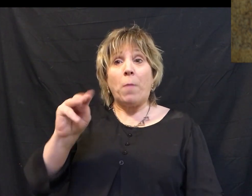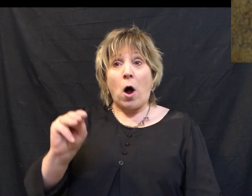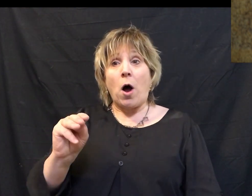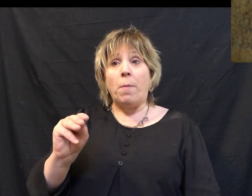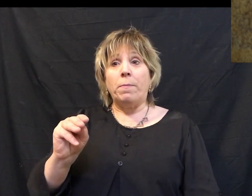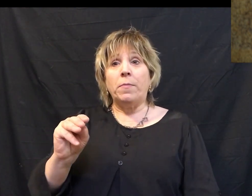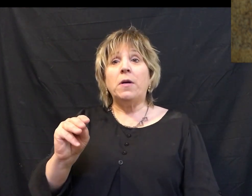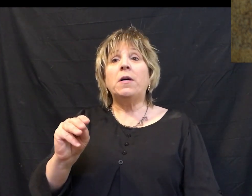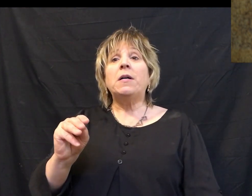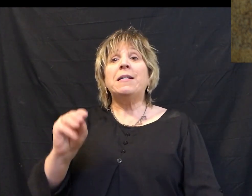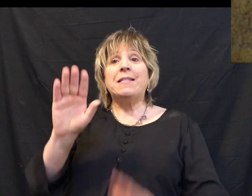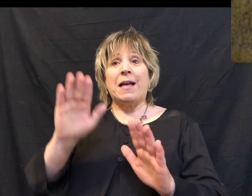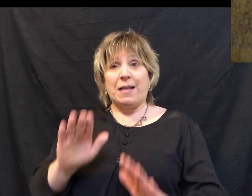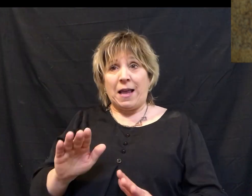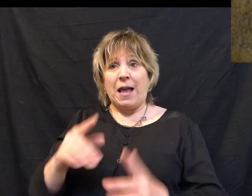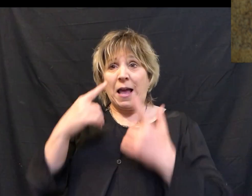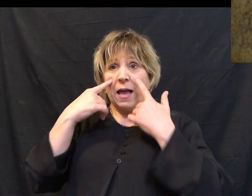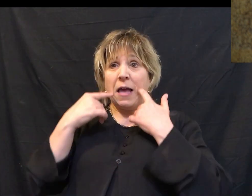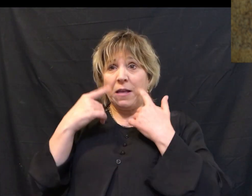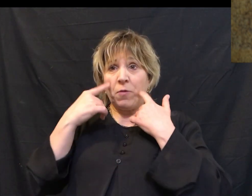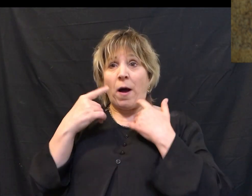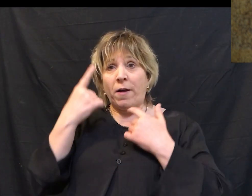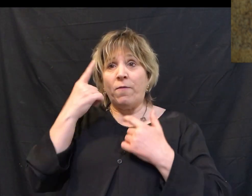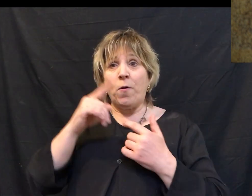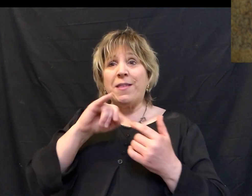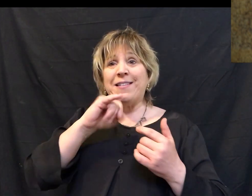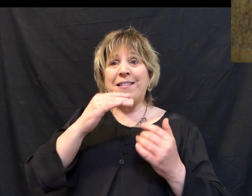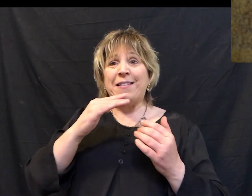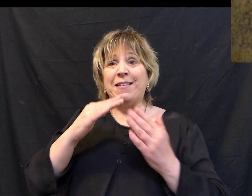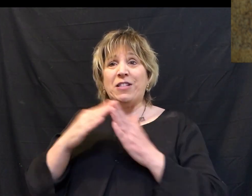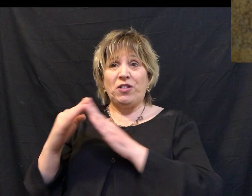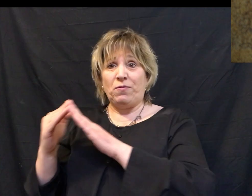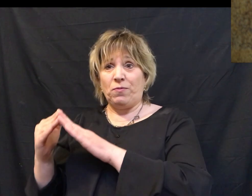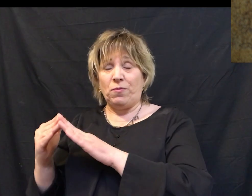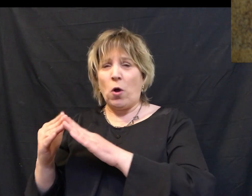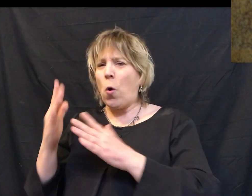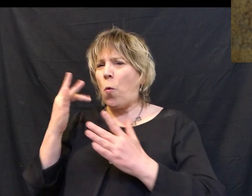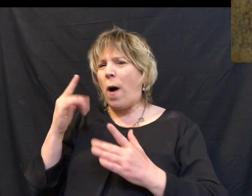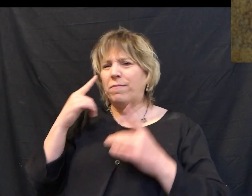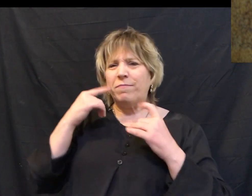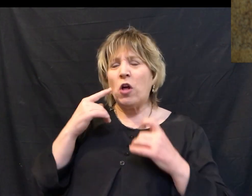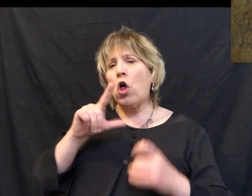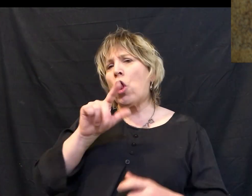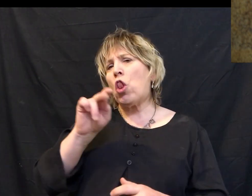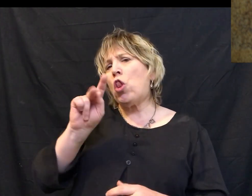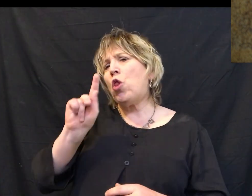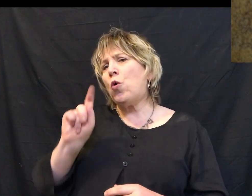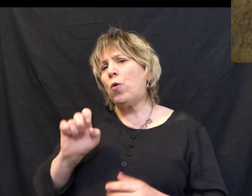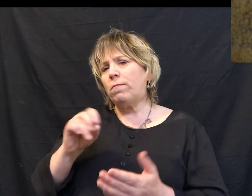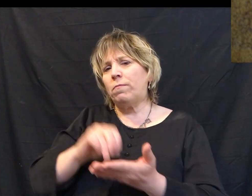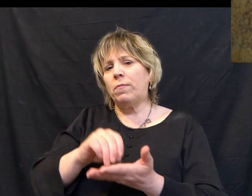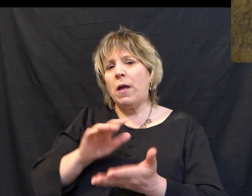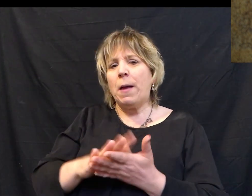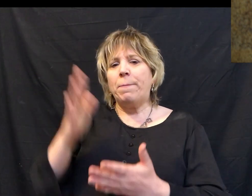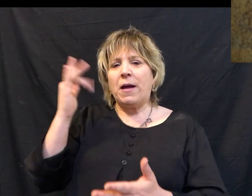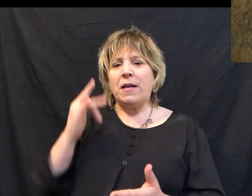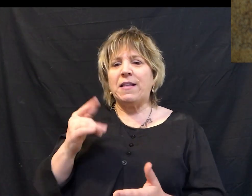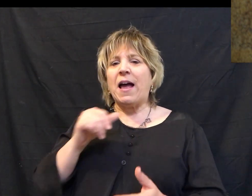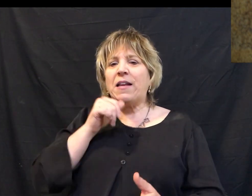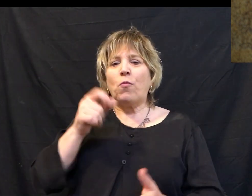Sunday, and he wept over the city of Jerusalem. Why did he weep? Well, Luke tells us, Jesus said